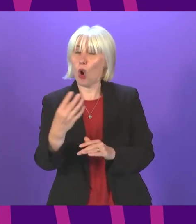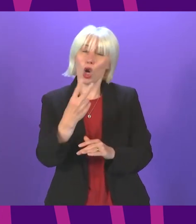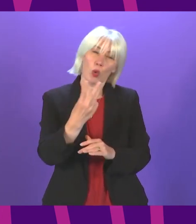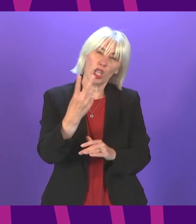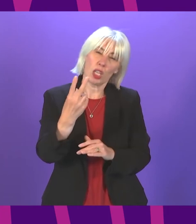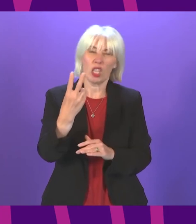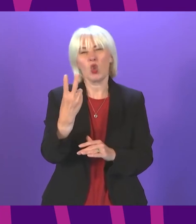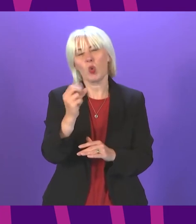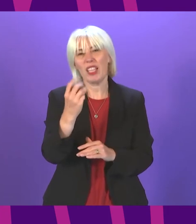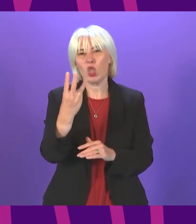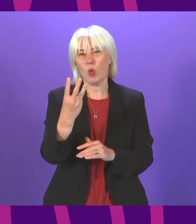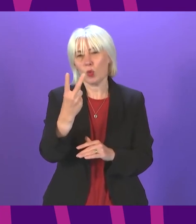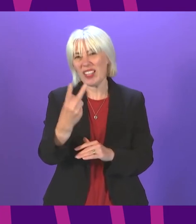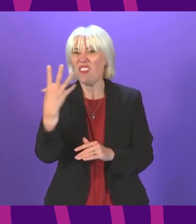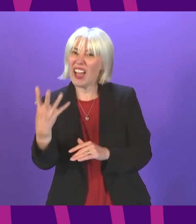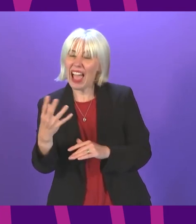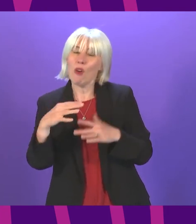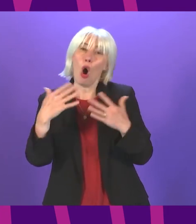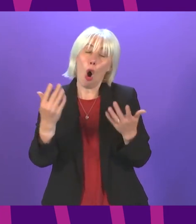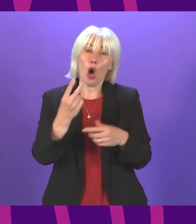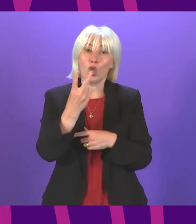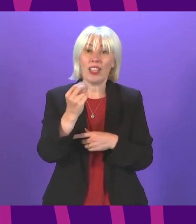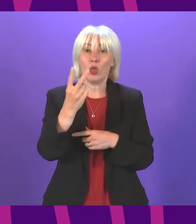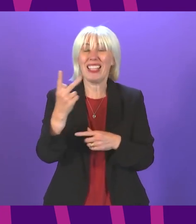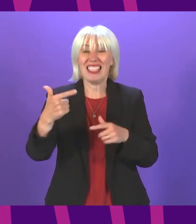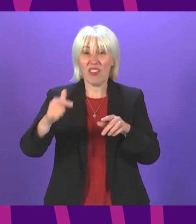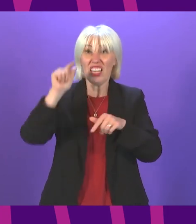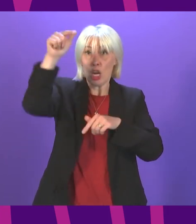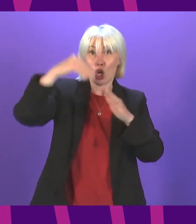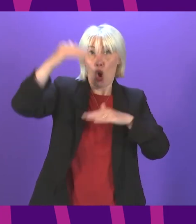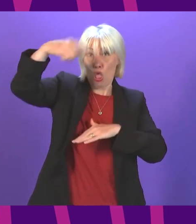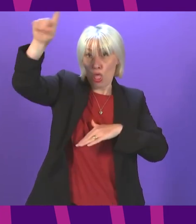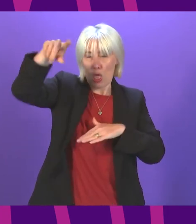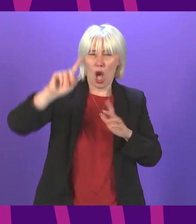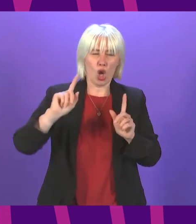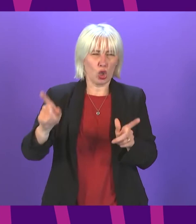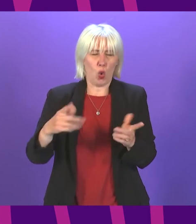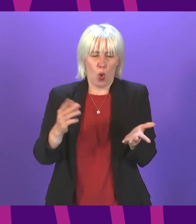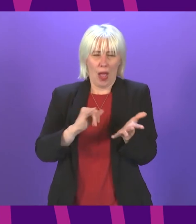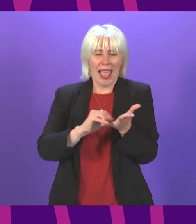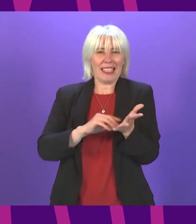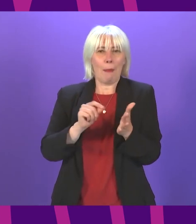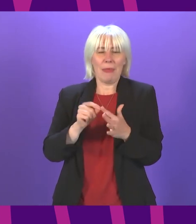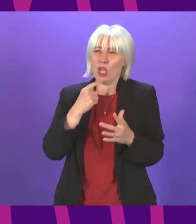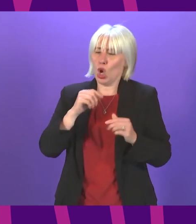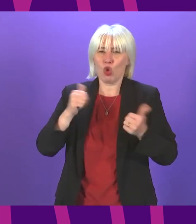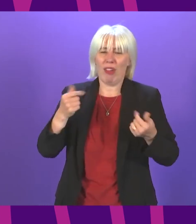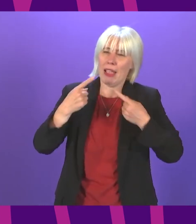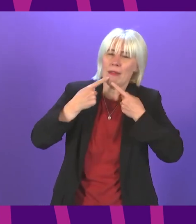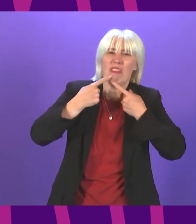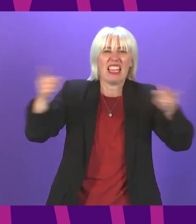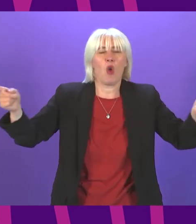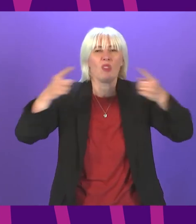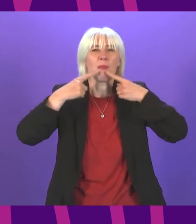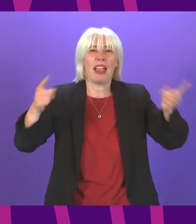respectively not until 2027 in the north does their member agree that our SNP government are great at big announcements and